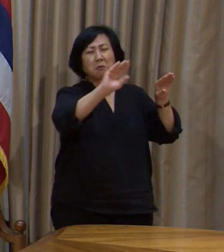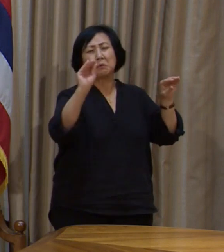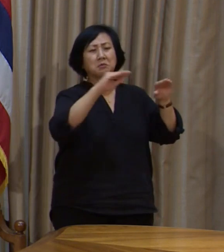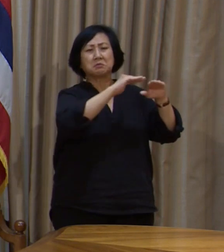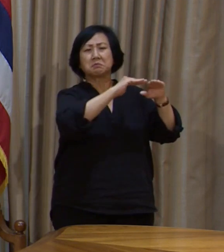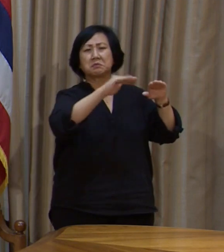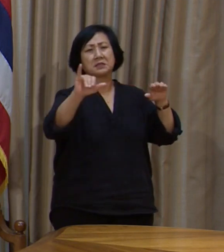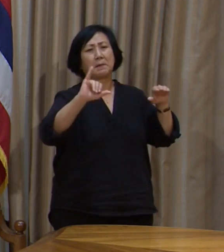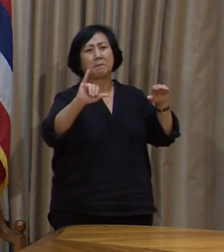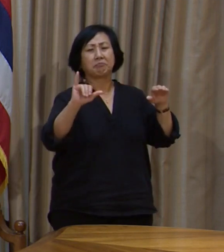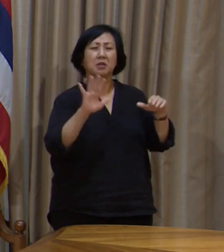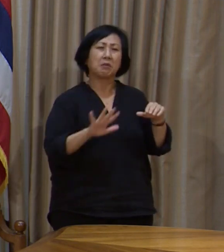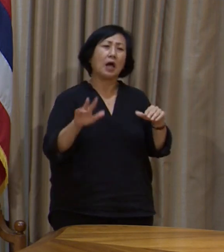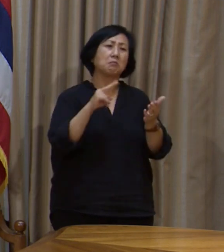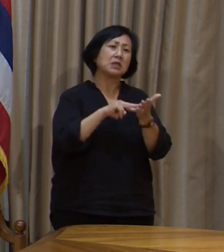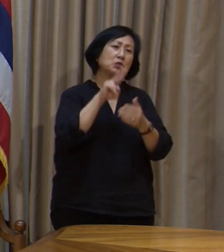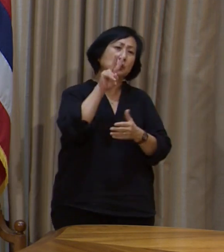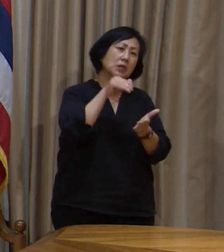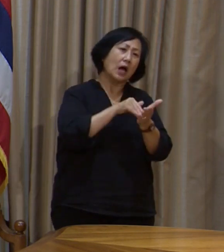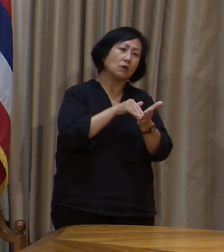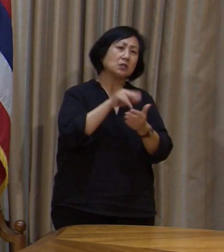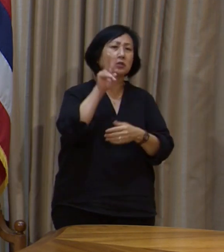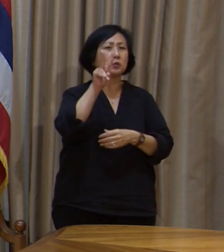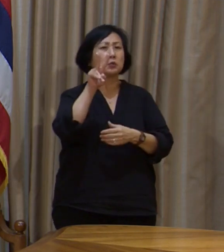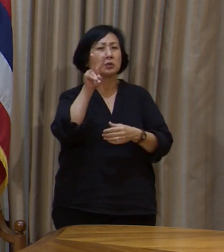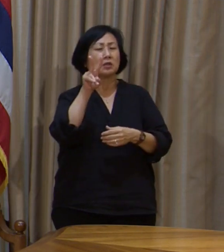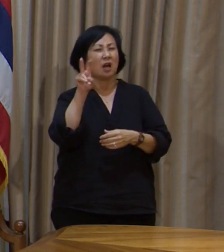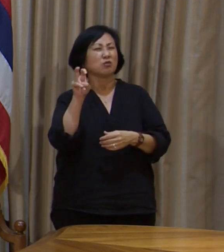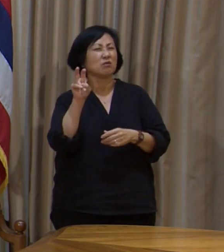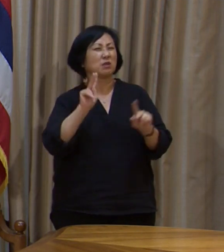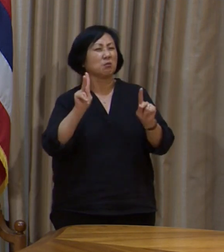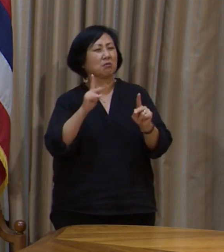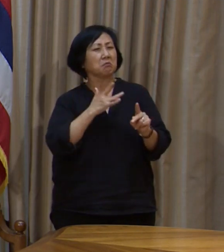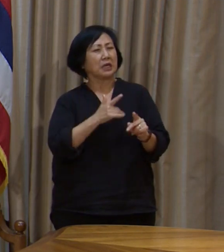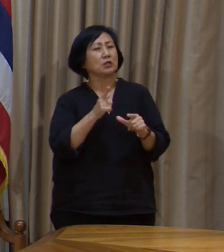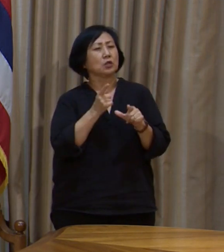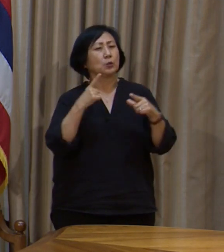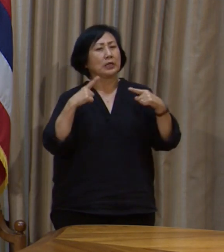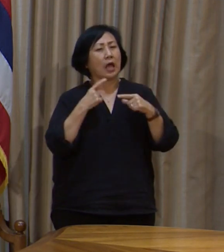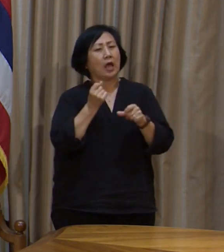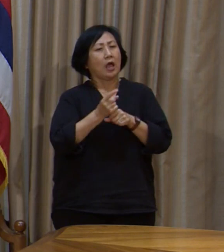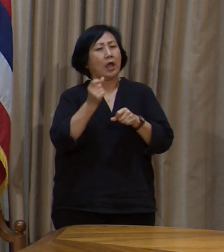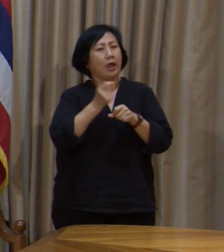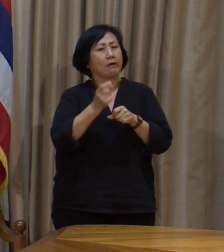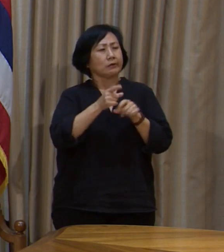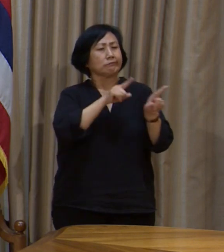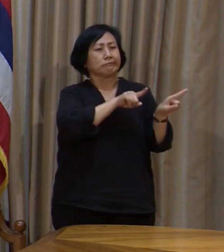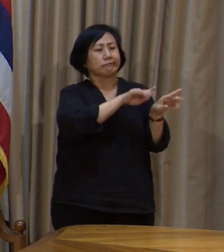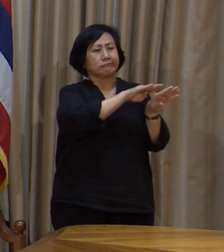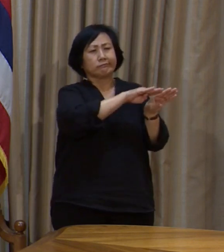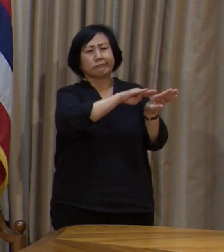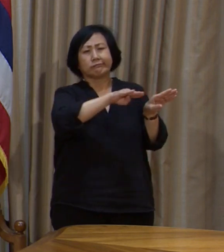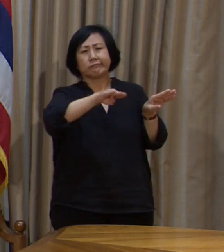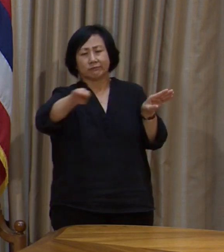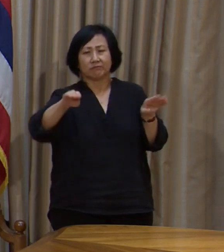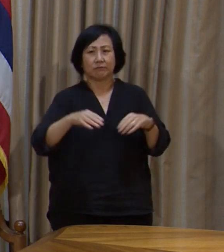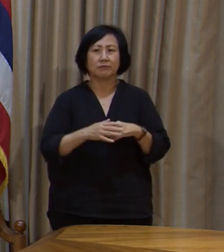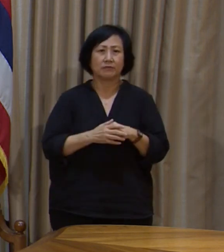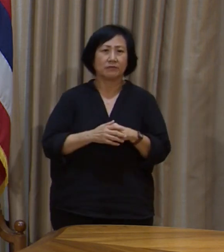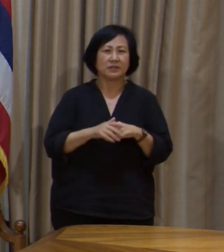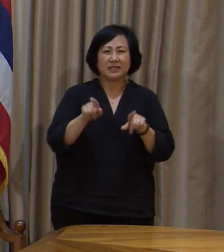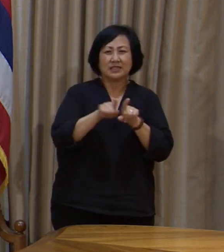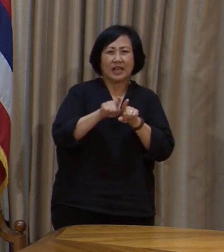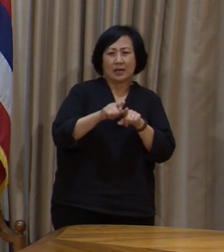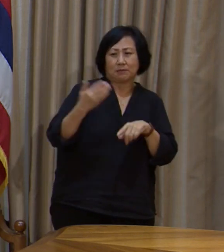About 2,200 or so, 2,000 to 2,200 retirements that we had